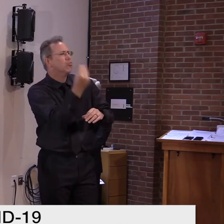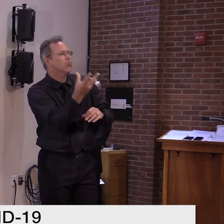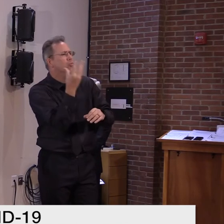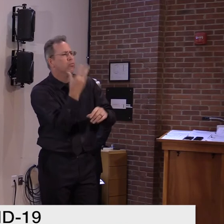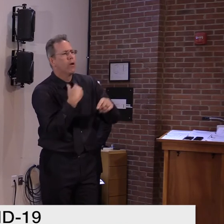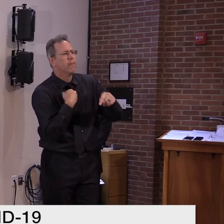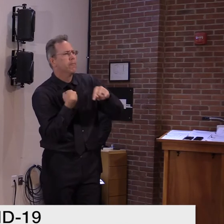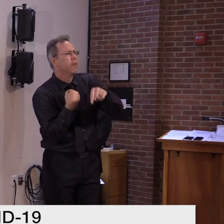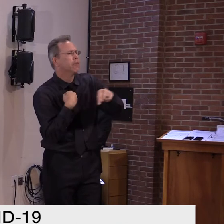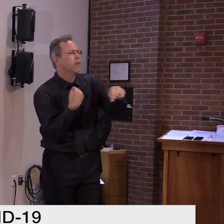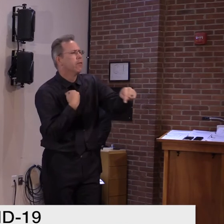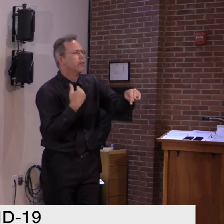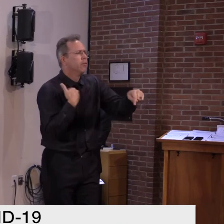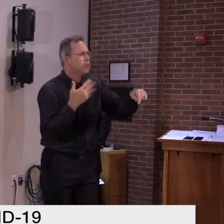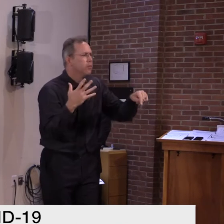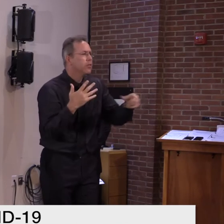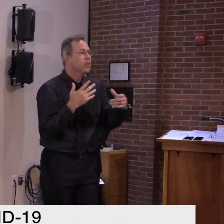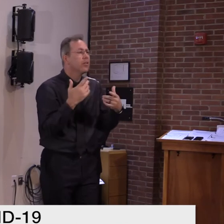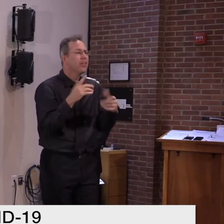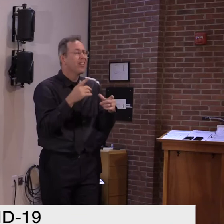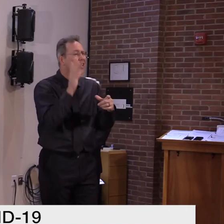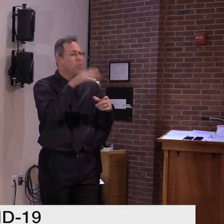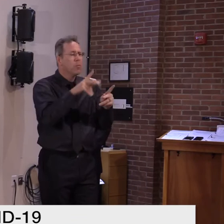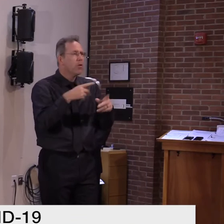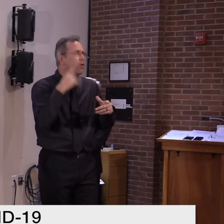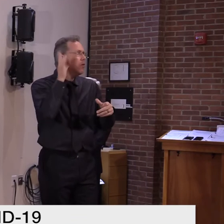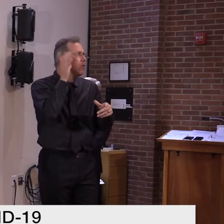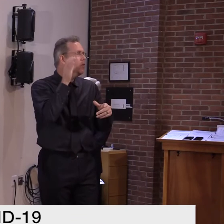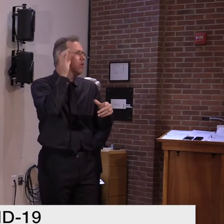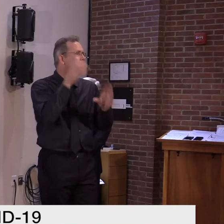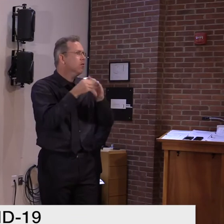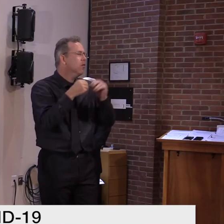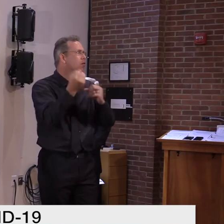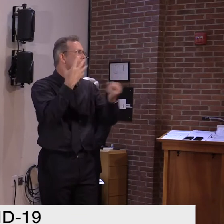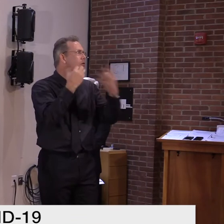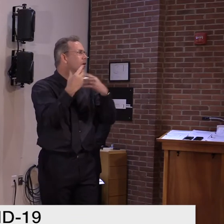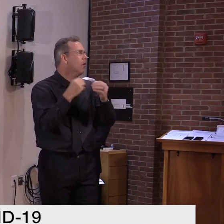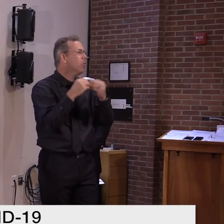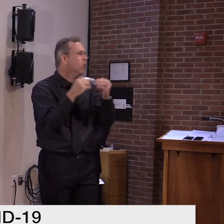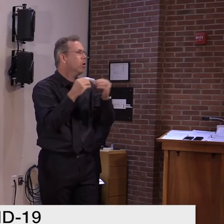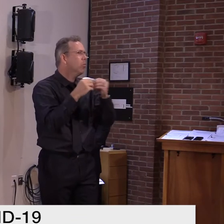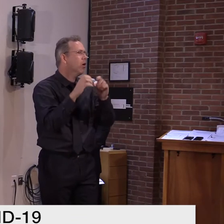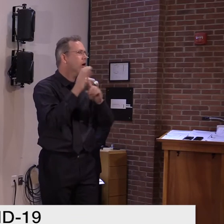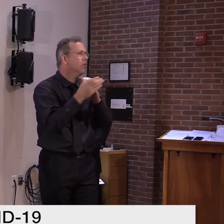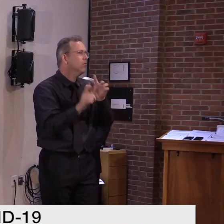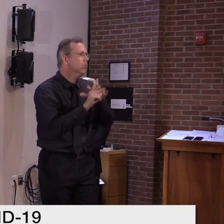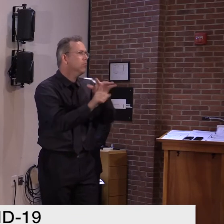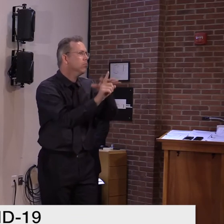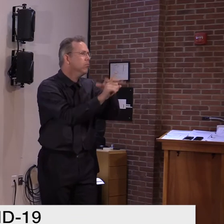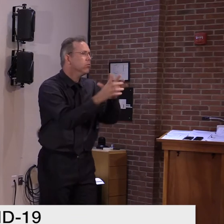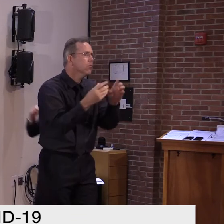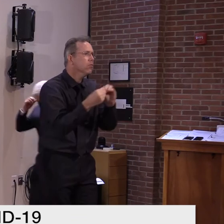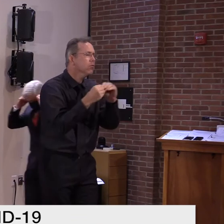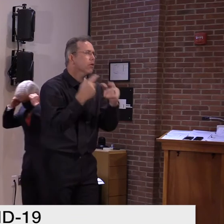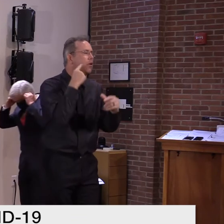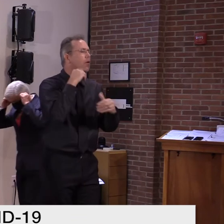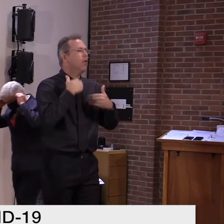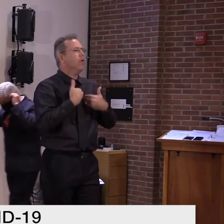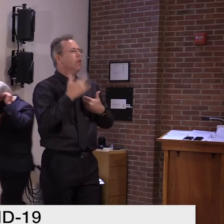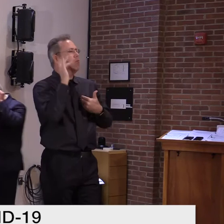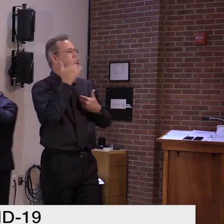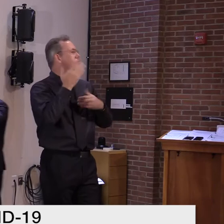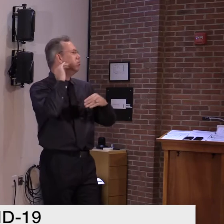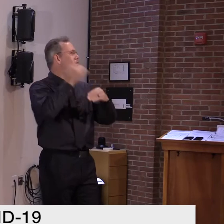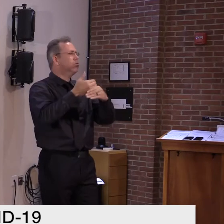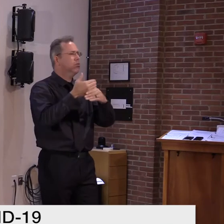accounting for anything we do or don't say to people. Um, it's just, we can only provide so much information at a given press conference.